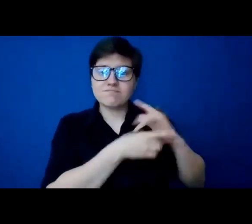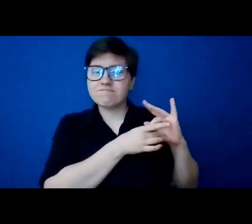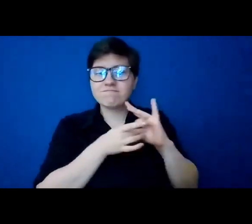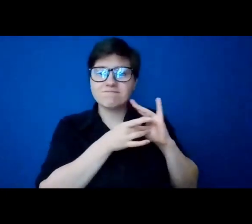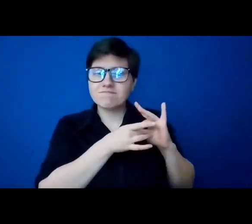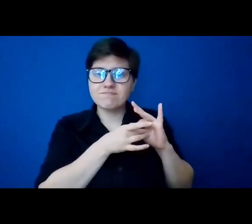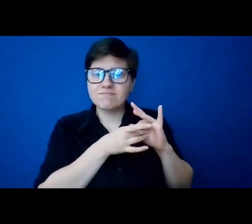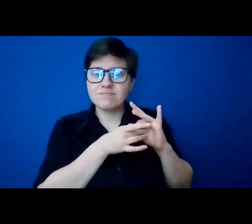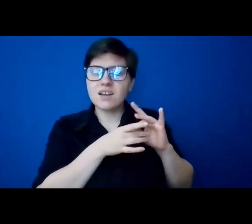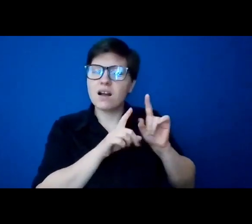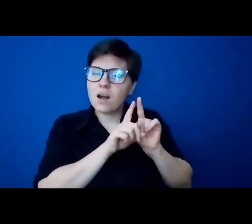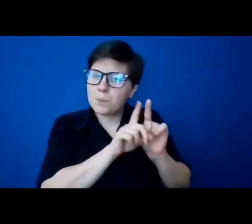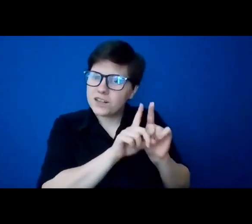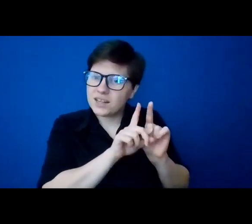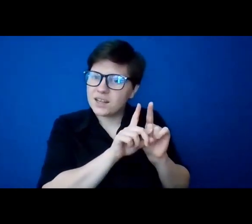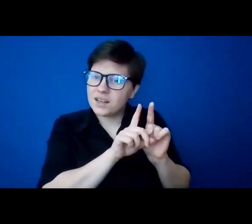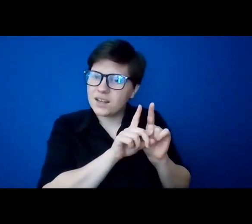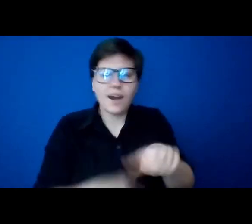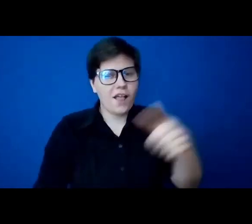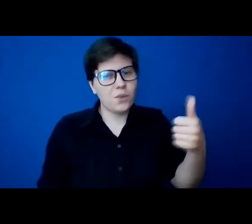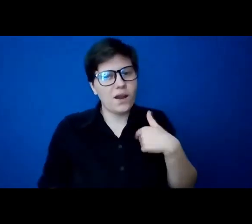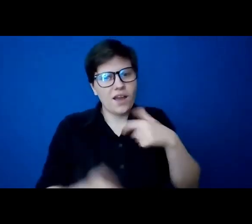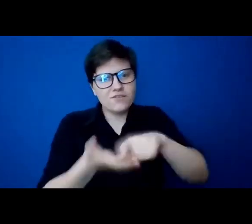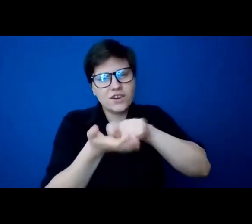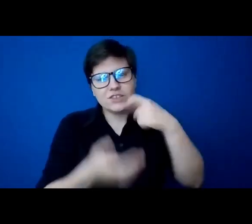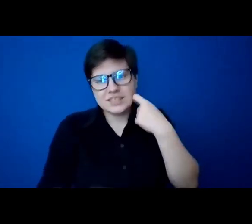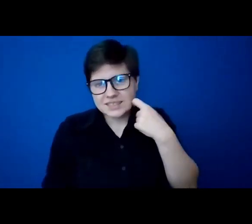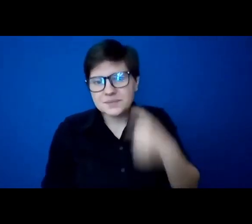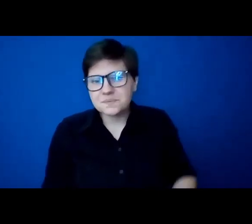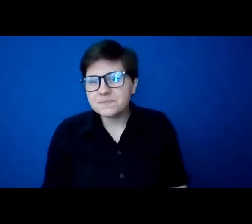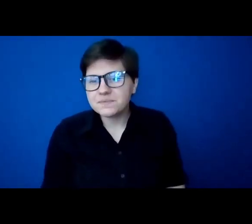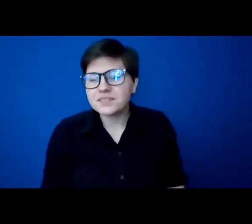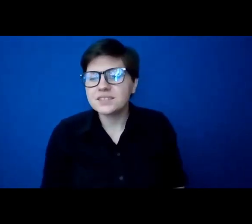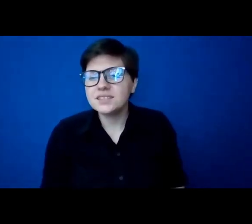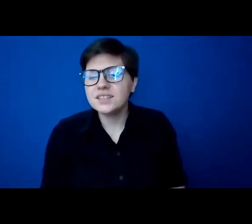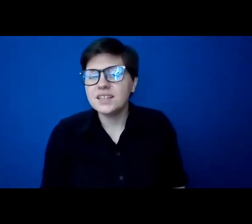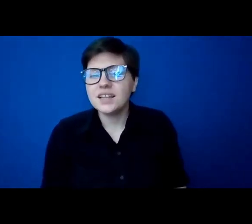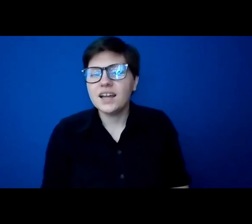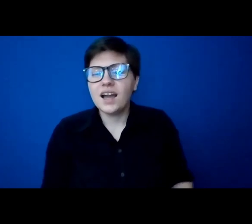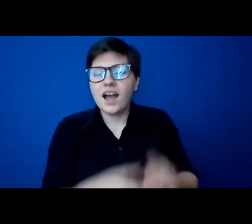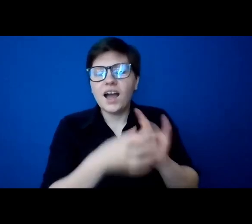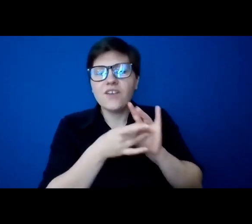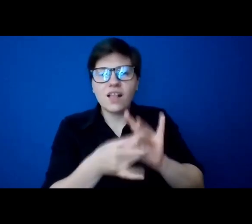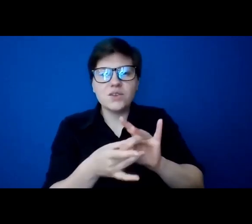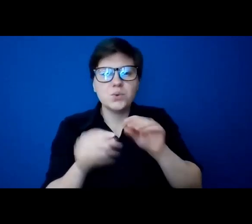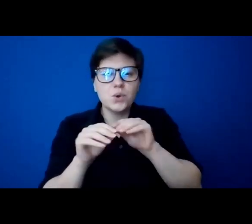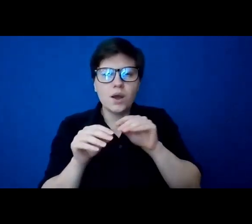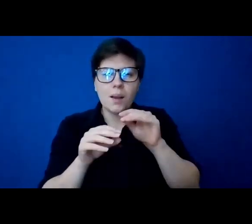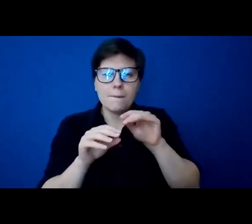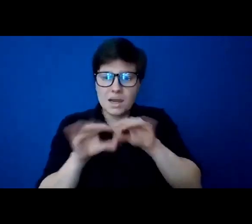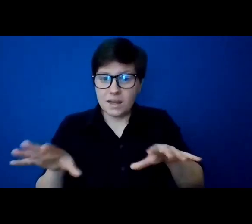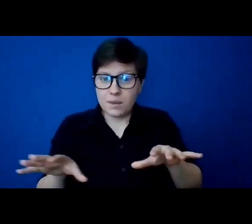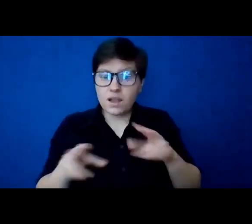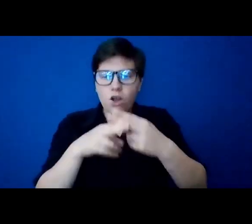Mutual accompaniment. I'll tell you another one. And I wrote this recently about something with the pandemic. was called the Saturday morning and the